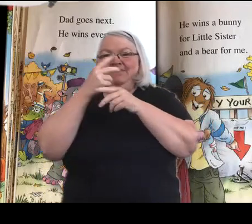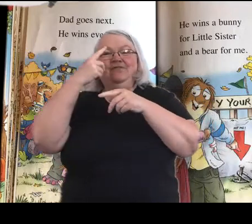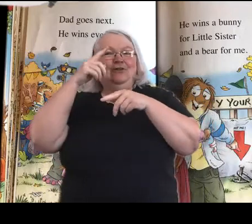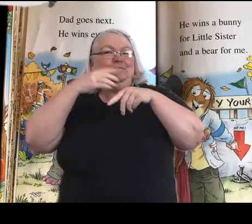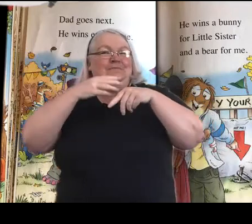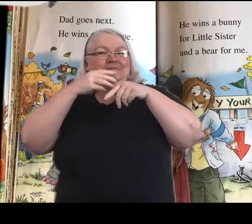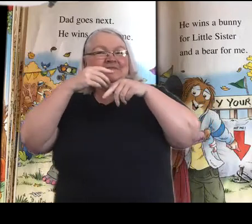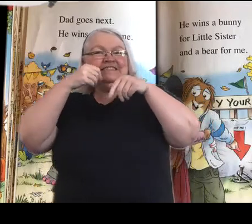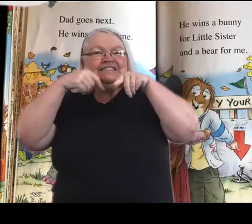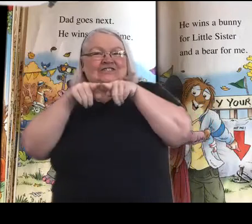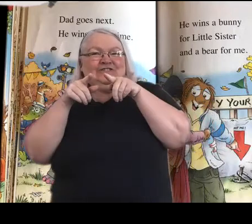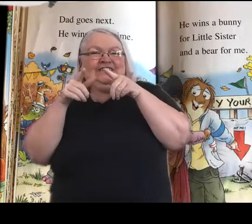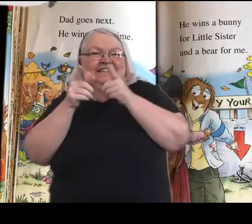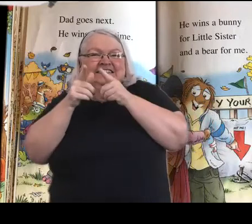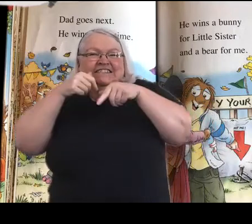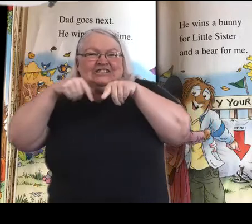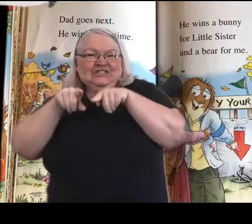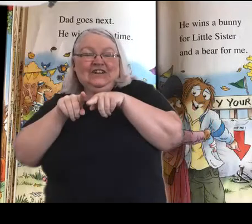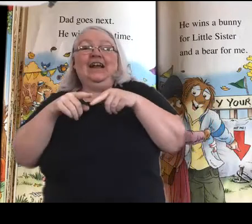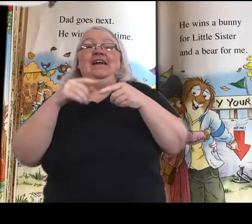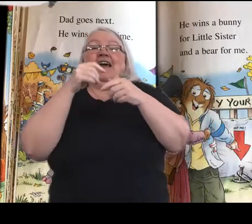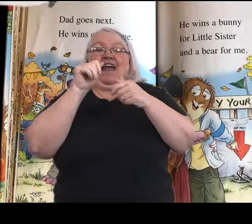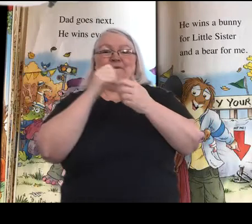sister and a bear for me.